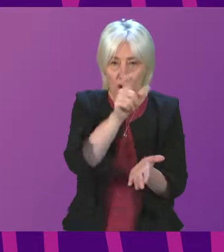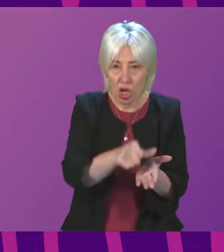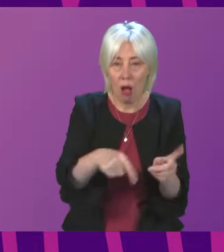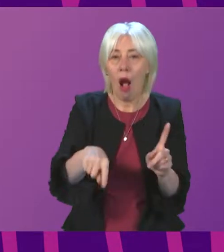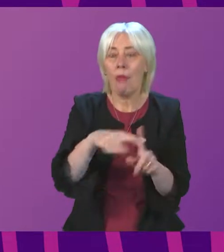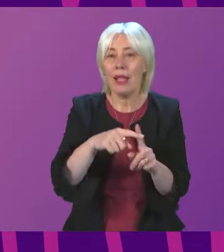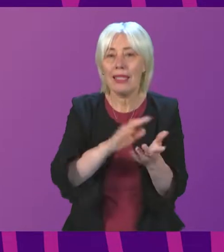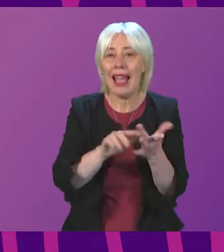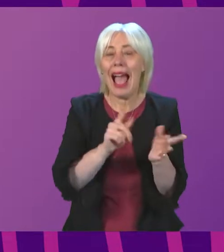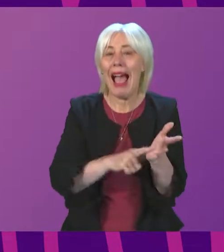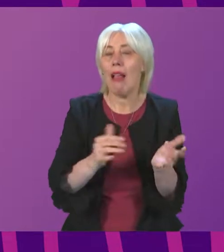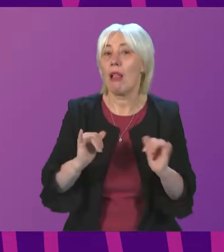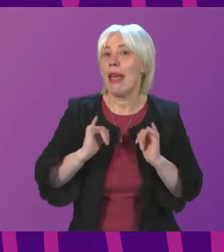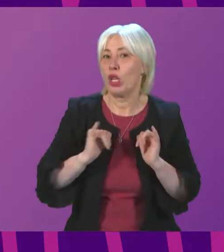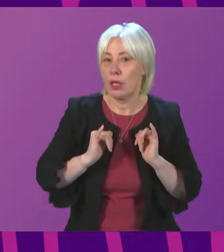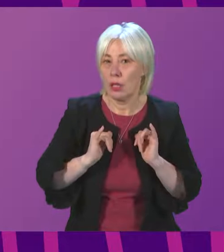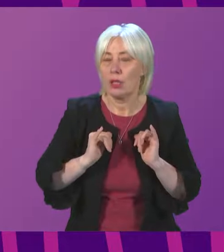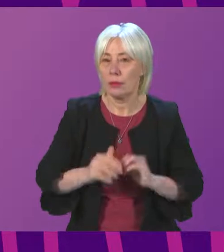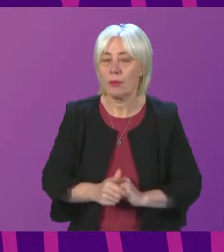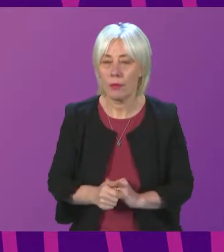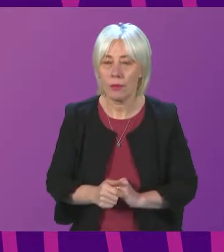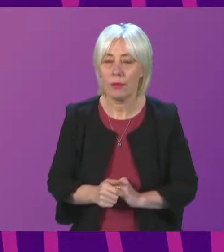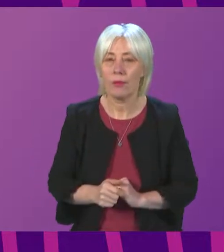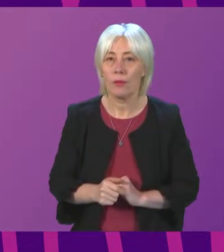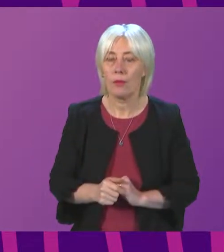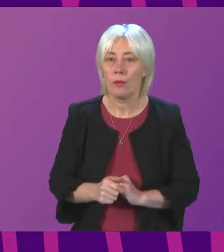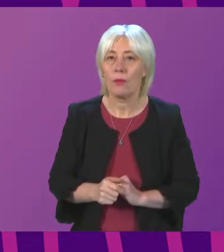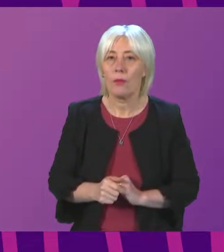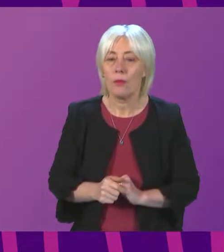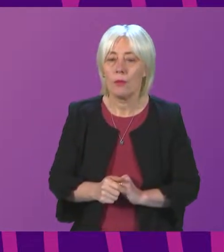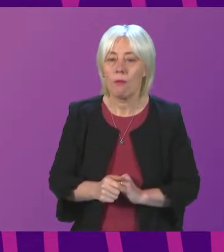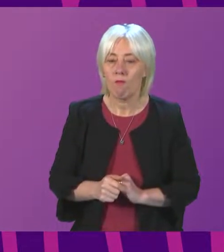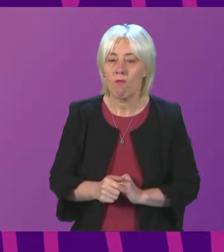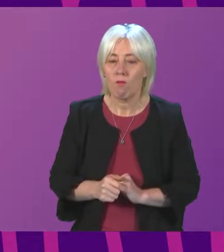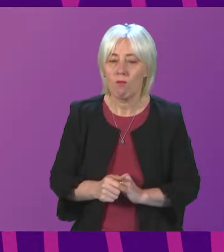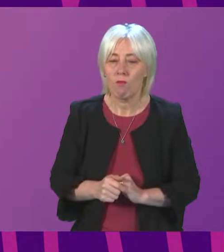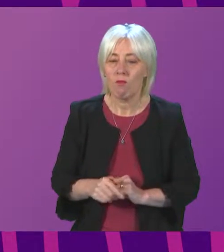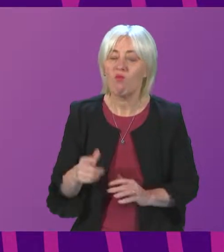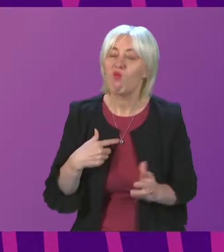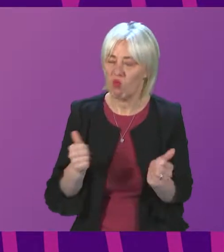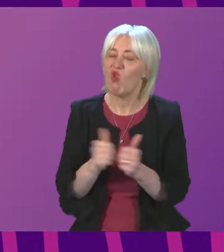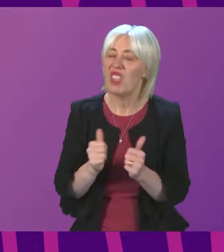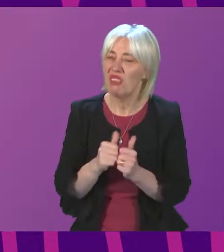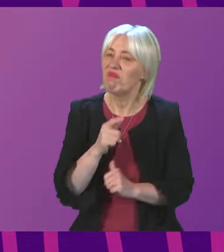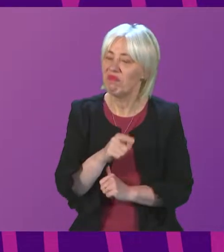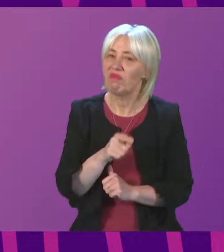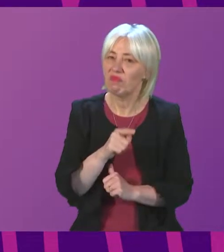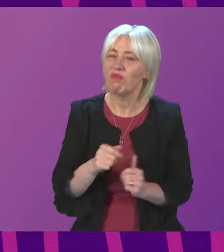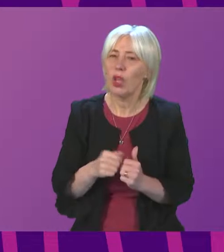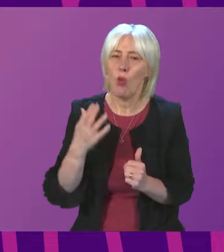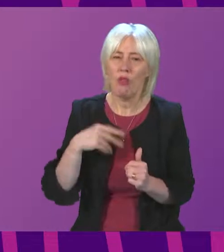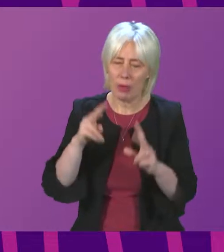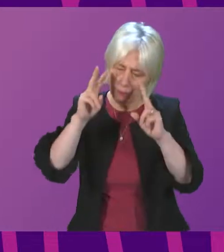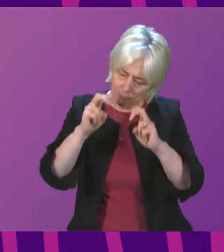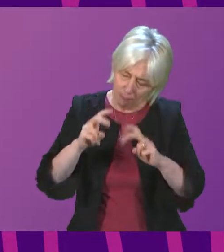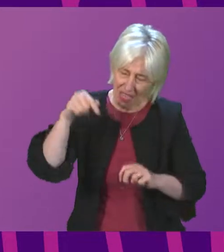Yeah. Thank you. Alexander Stewart. I would very much concur with that. We have looked at this